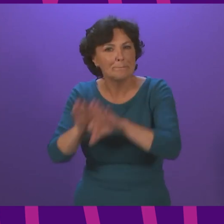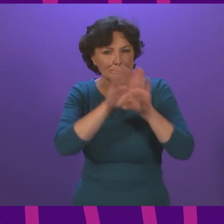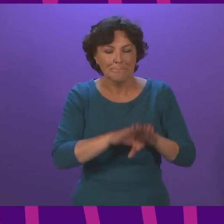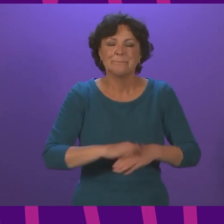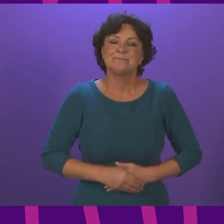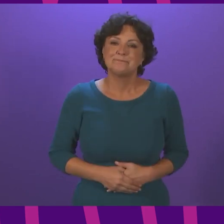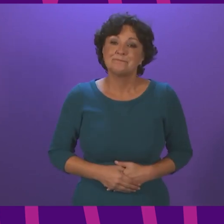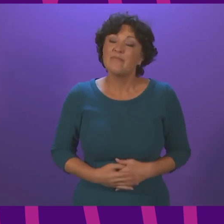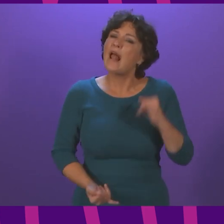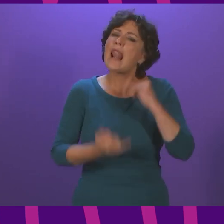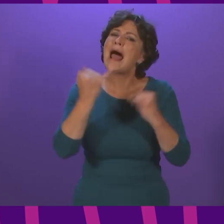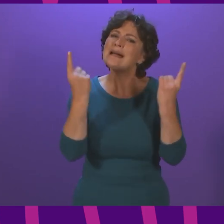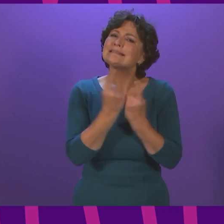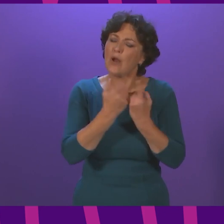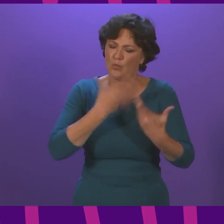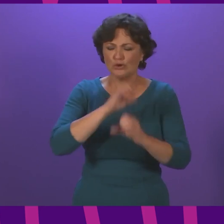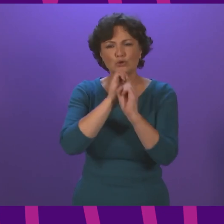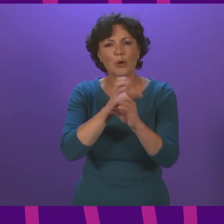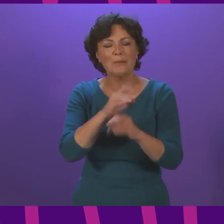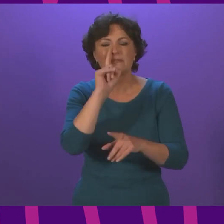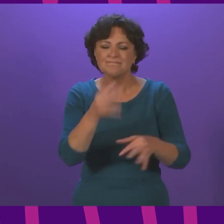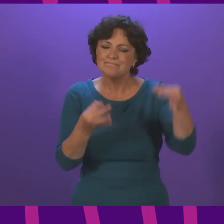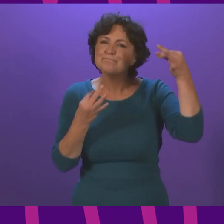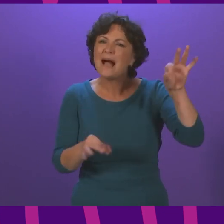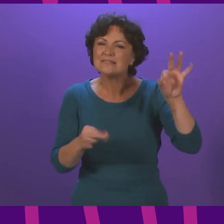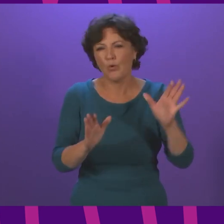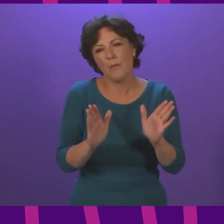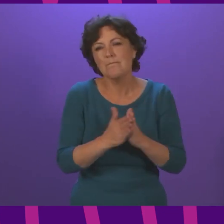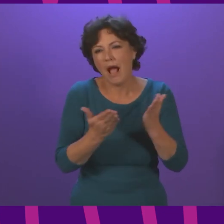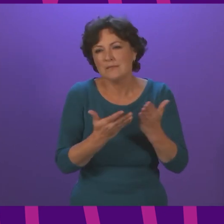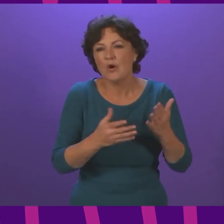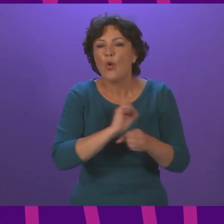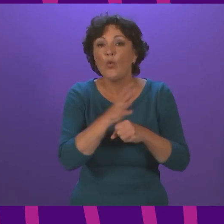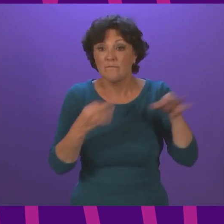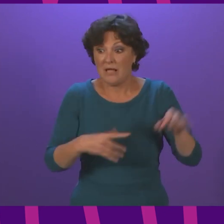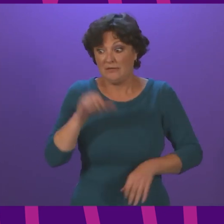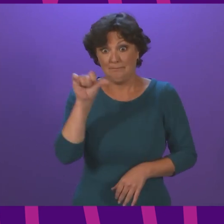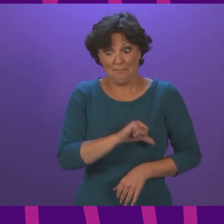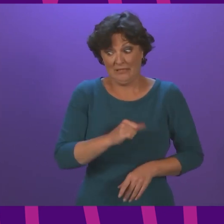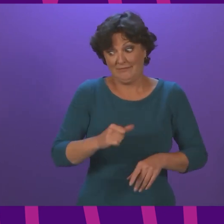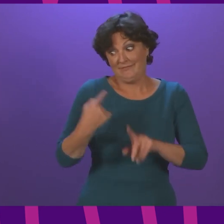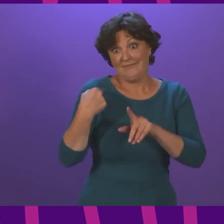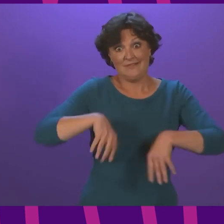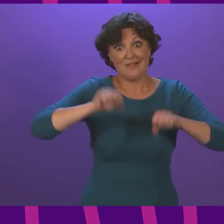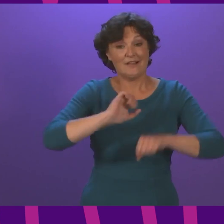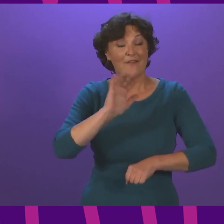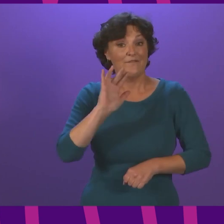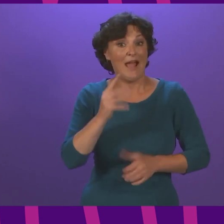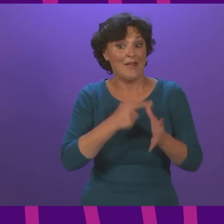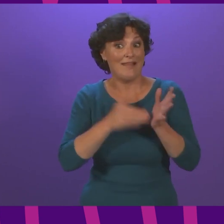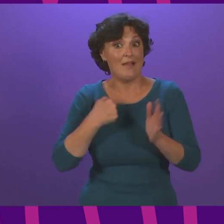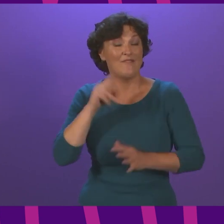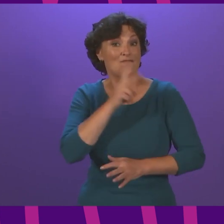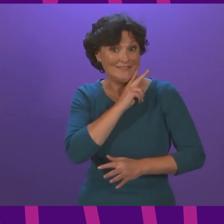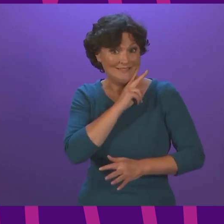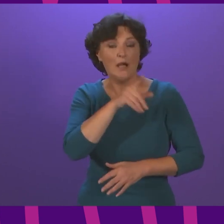want to cover today is the COVID certification scheme. The scheme came into force as planned at 5am on Friday, although, as I set out